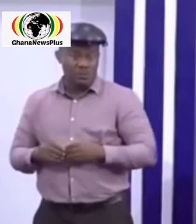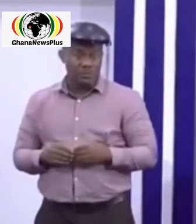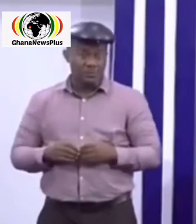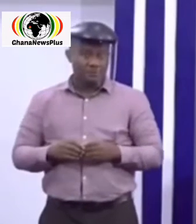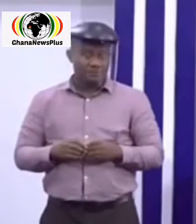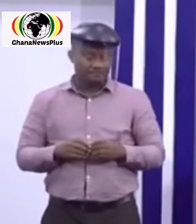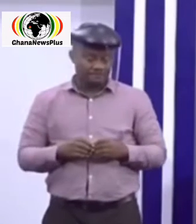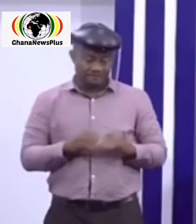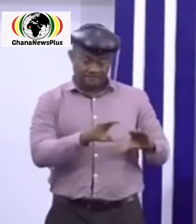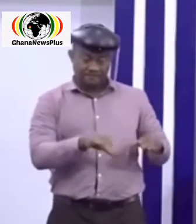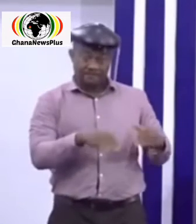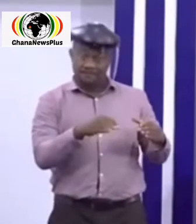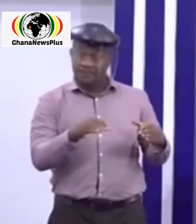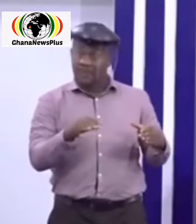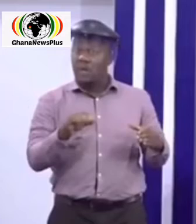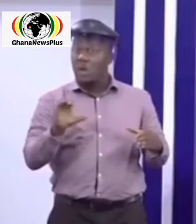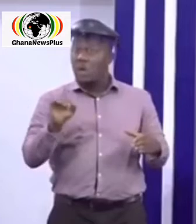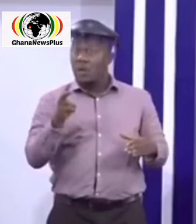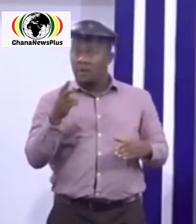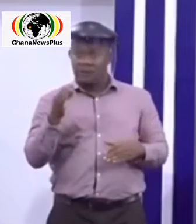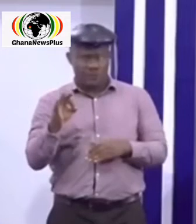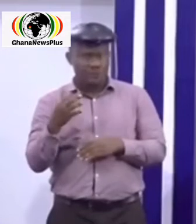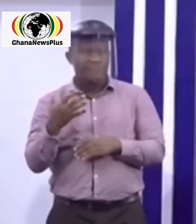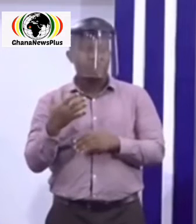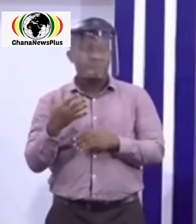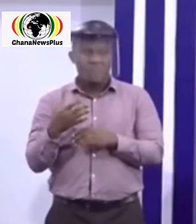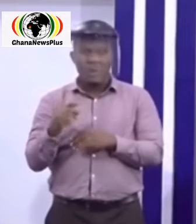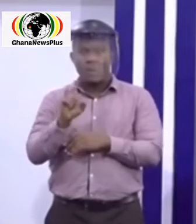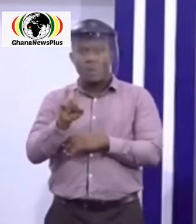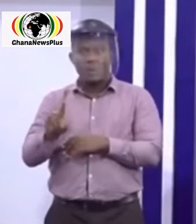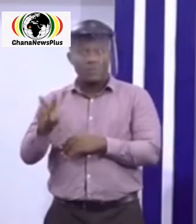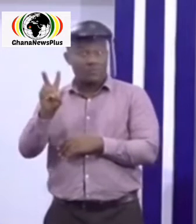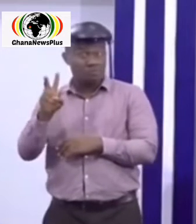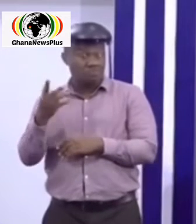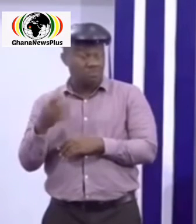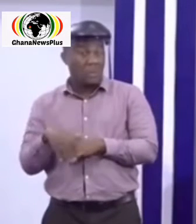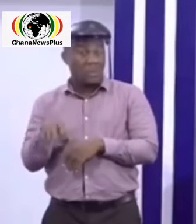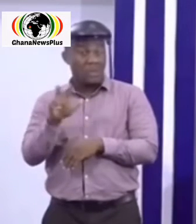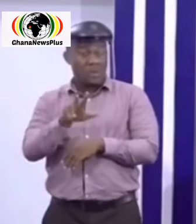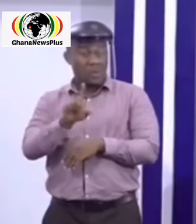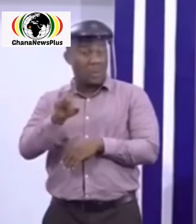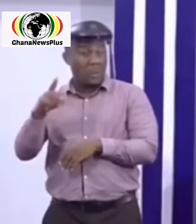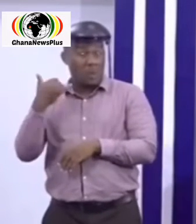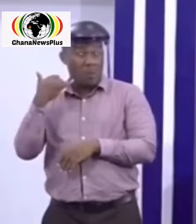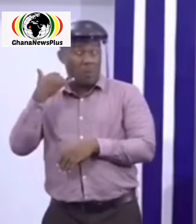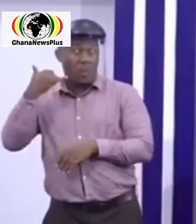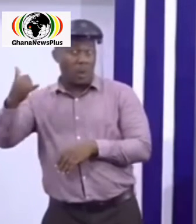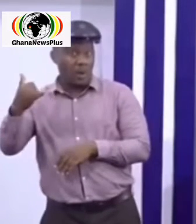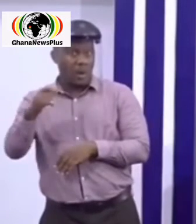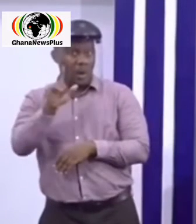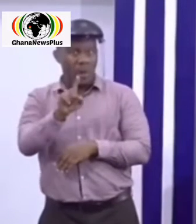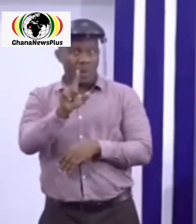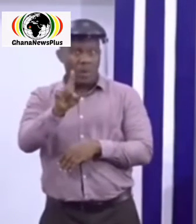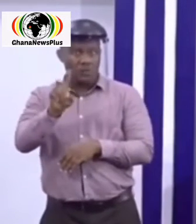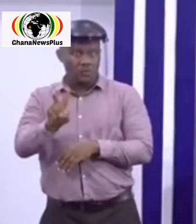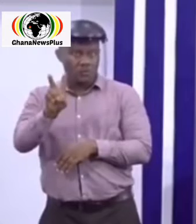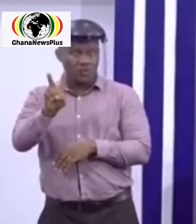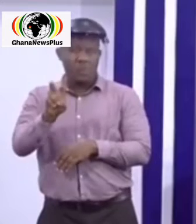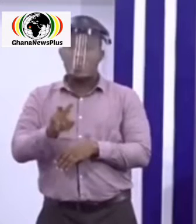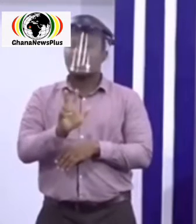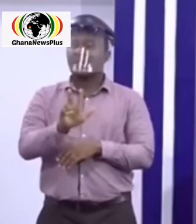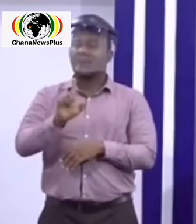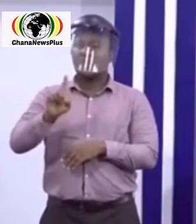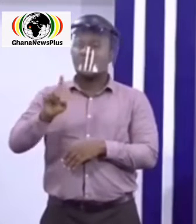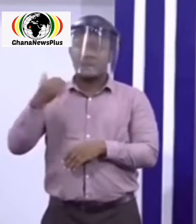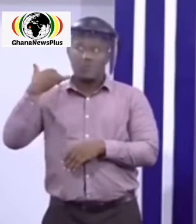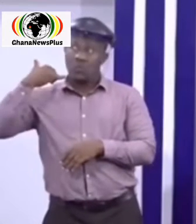should call 112 or 311 for support to enable